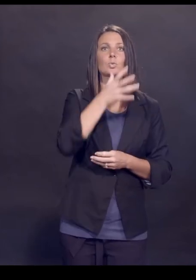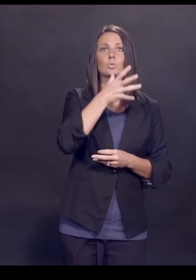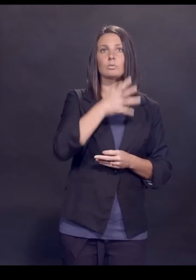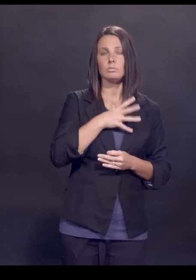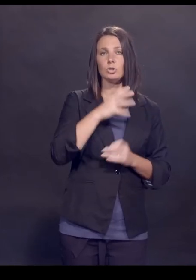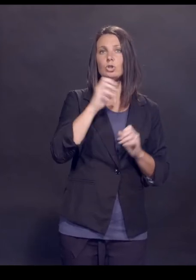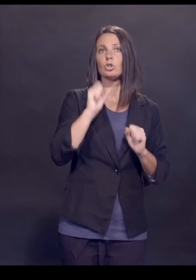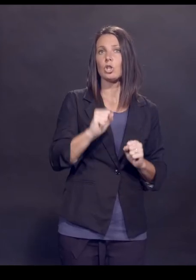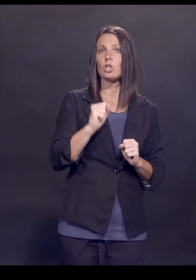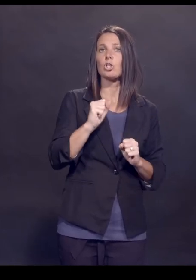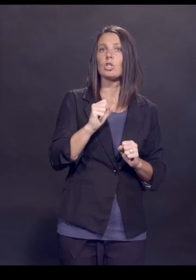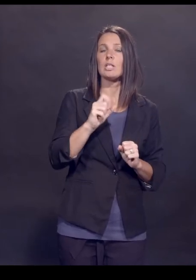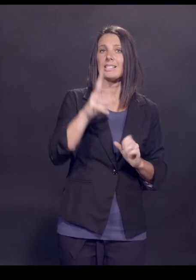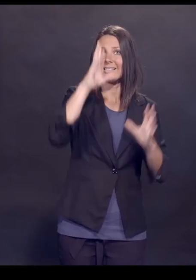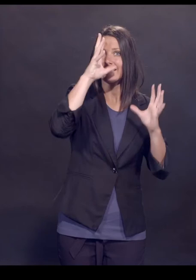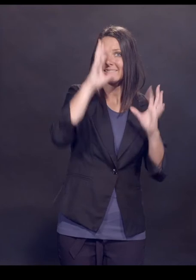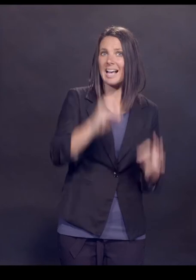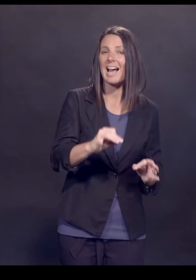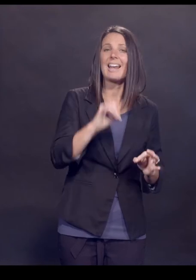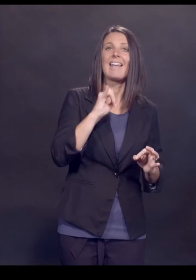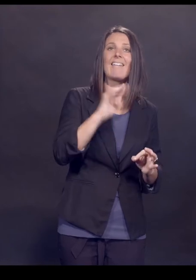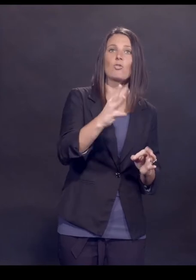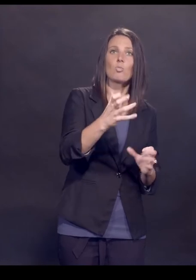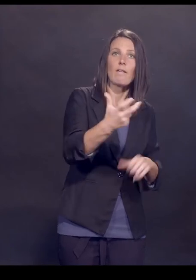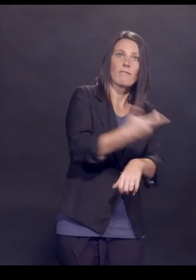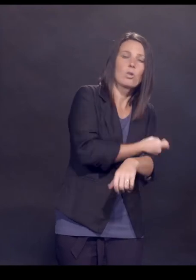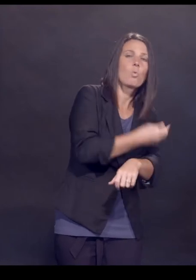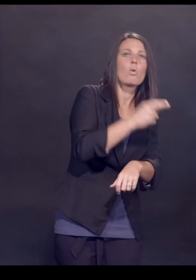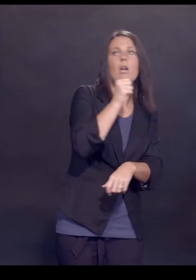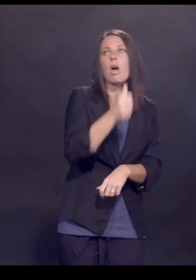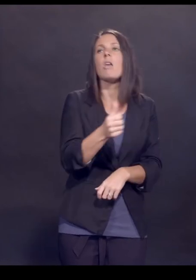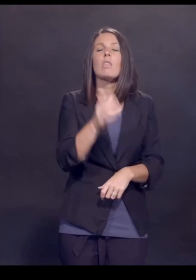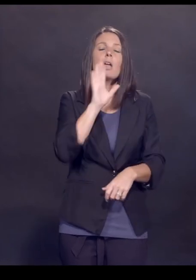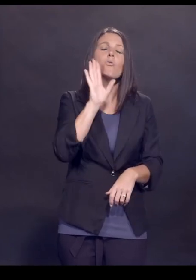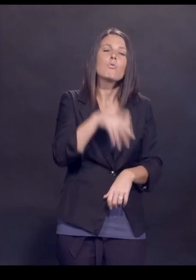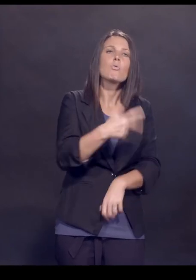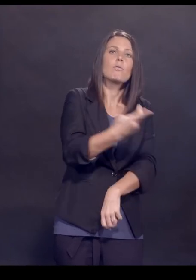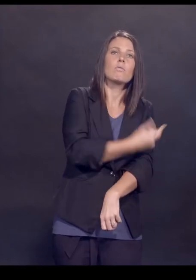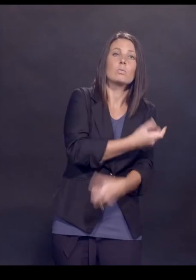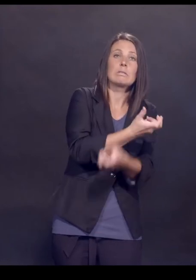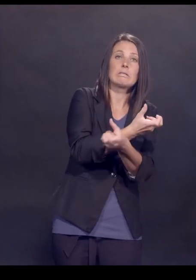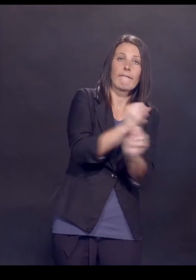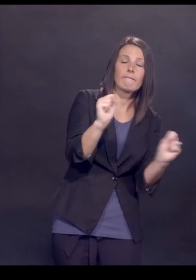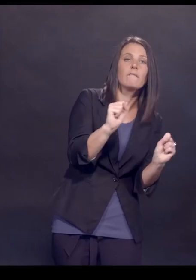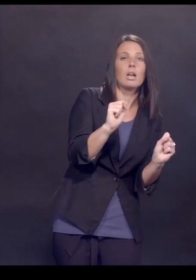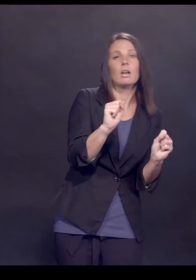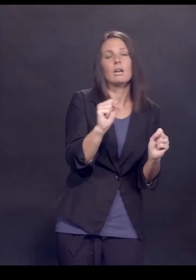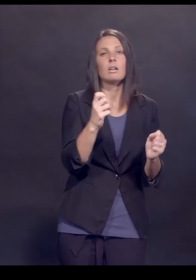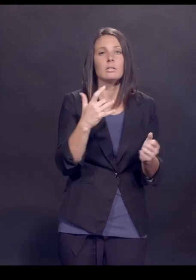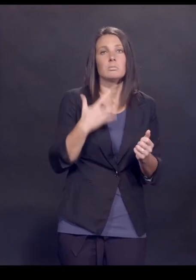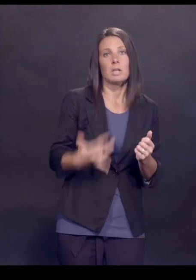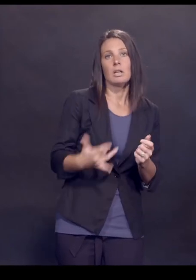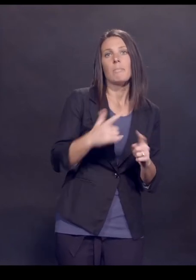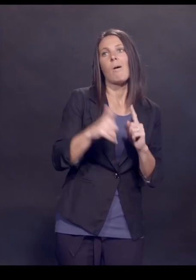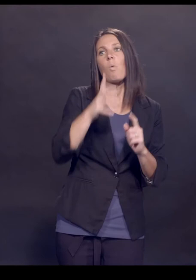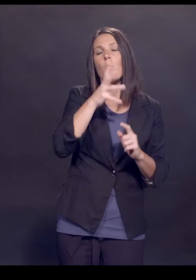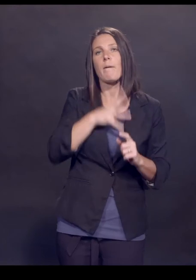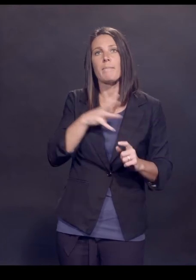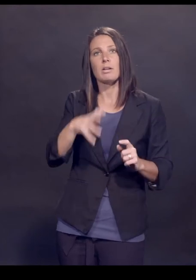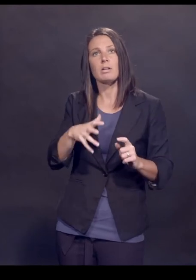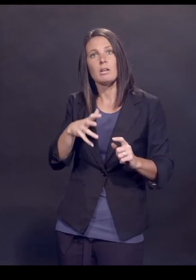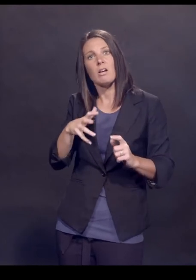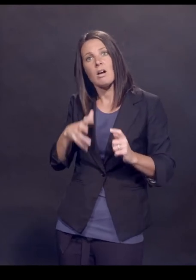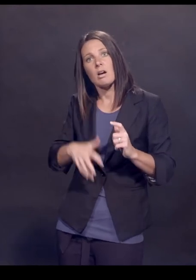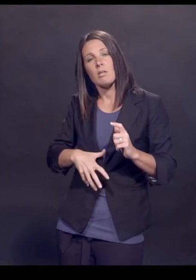could reasonably choose to get a vaccine, knowing that the vaccine was likely to be safe and knowing that women who are pregnant were at high risk of getting